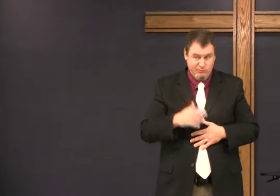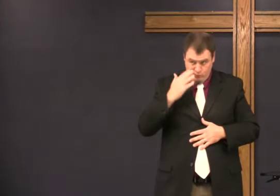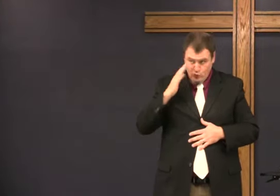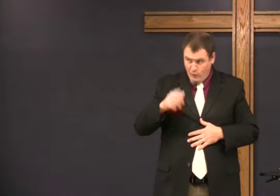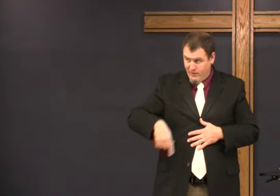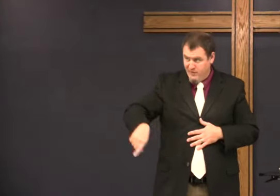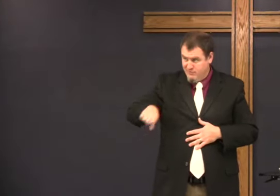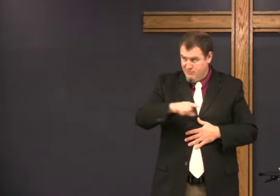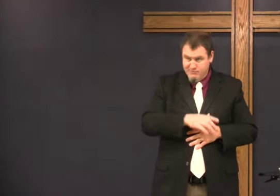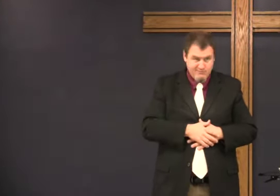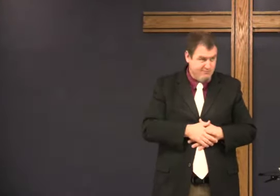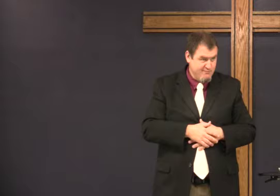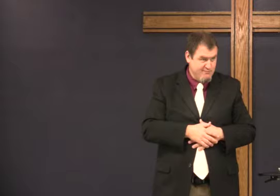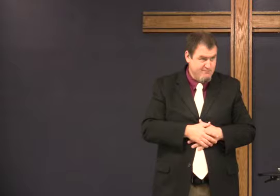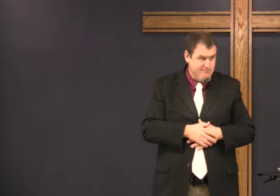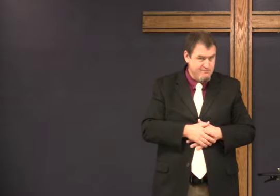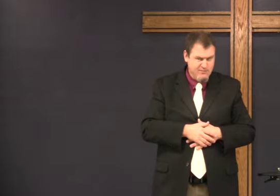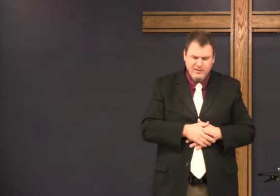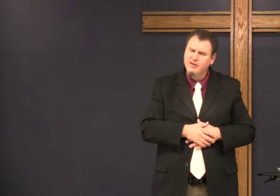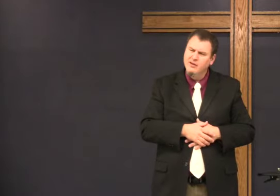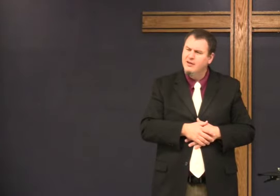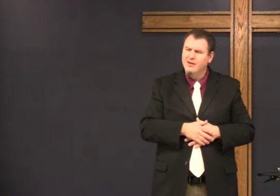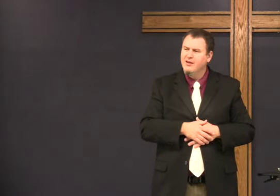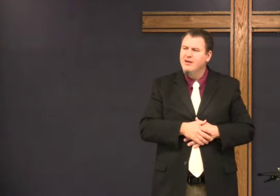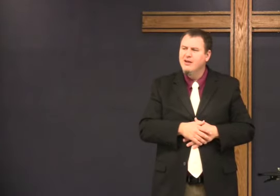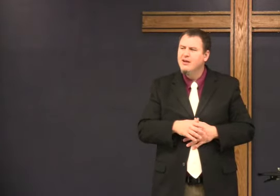Are the most diverse religion in the world. Do you know that?